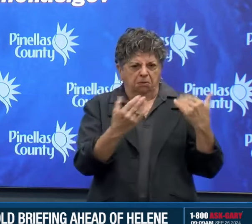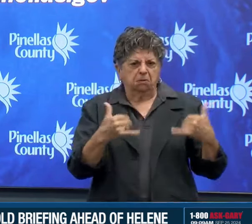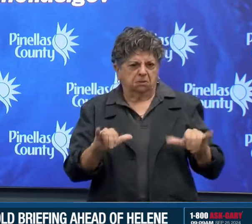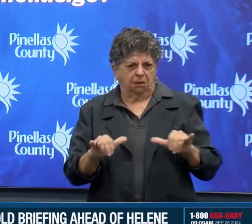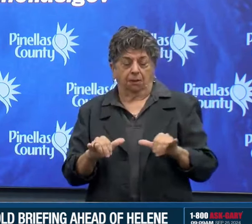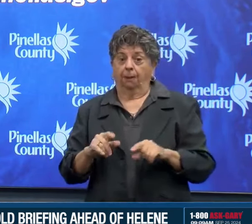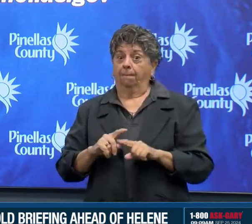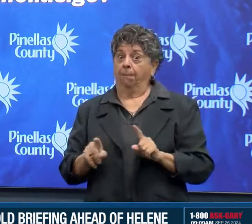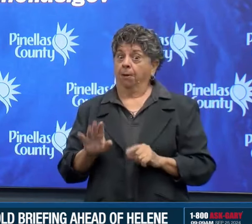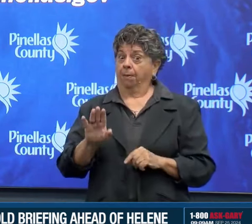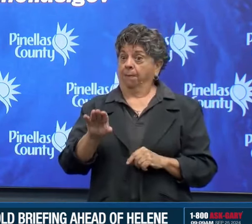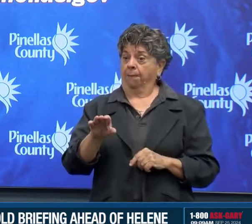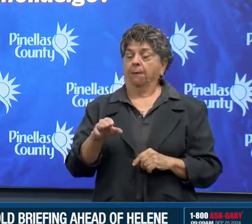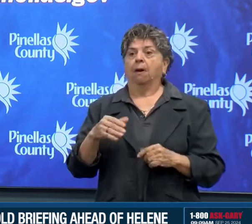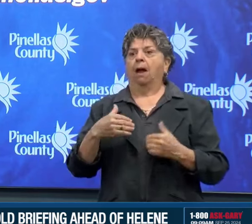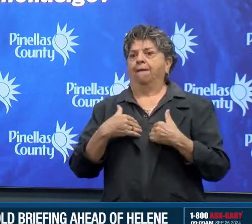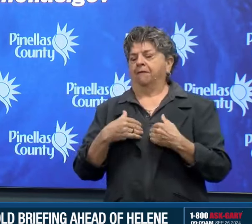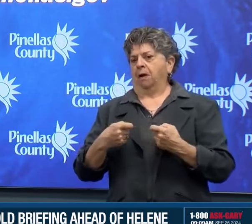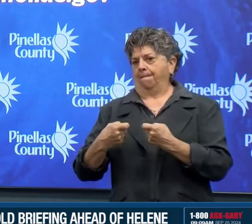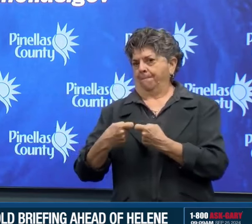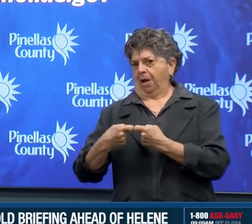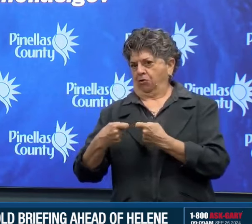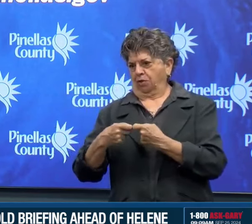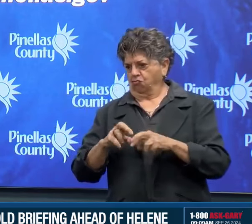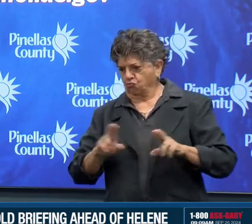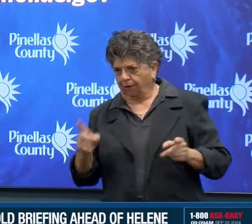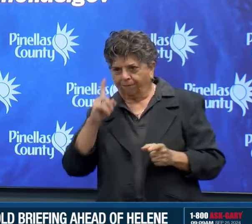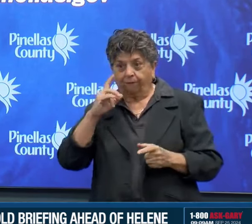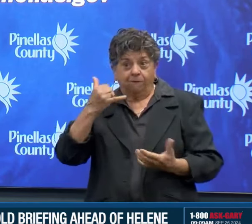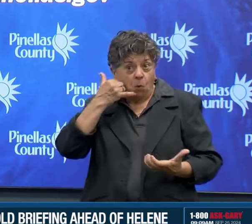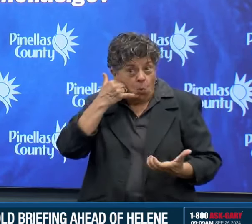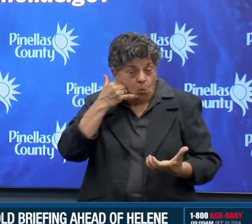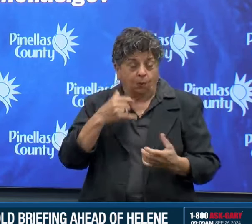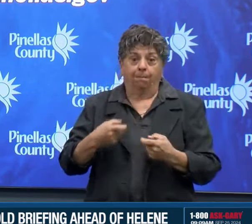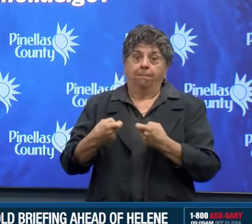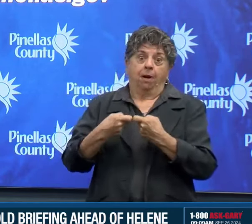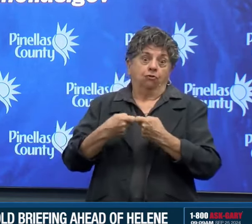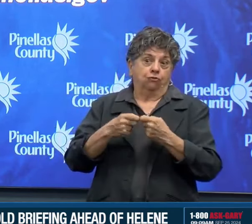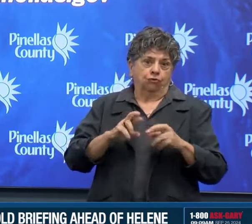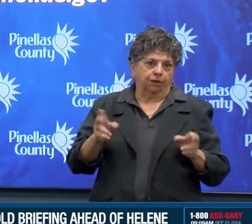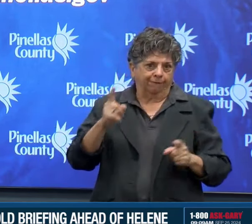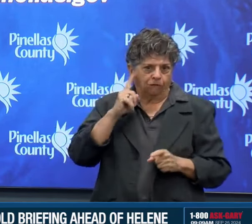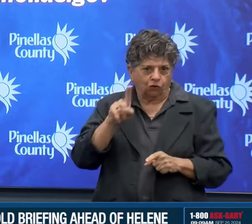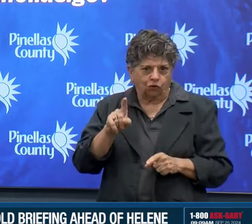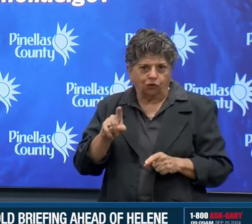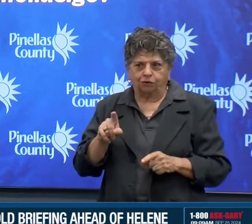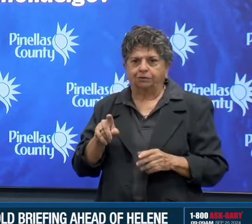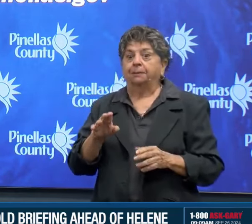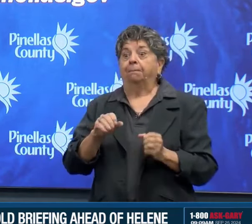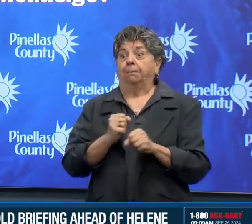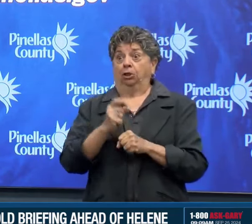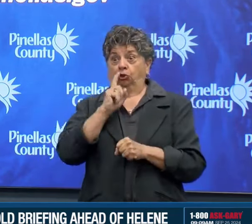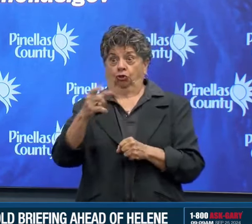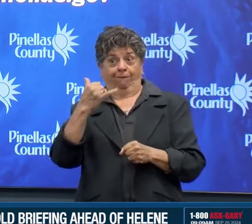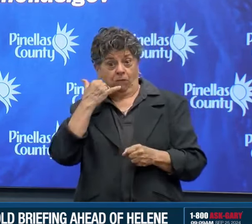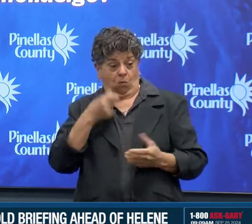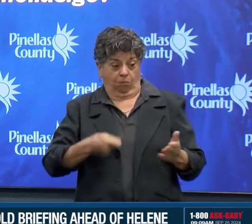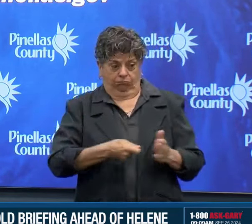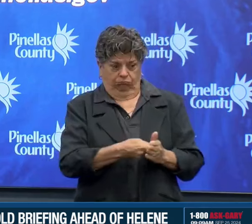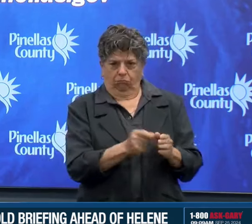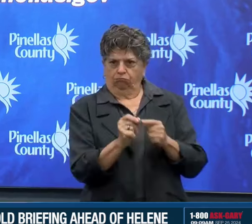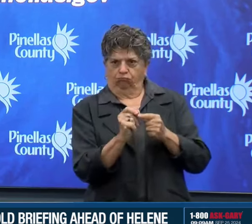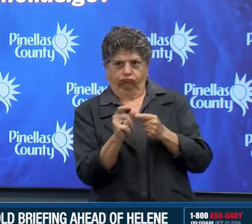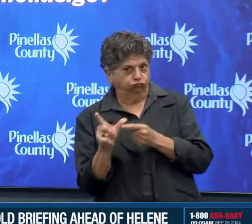for your phone. Make sure you're charging all your phones today. Great advice to like freeze bottles of water and containers of water in your